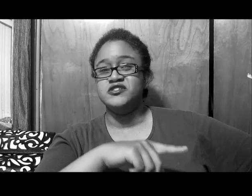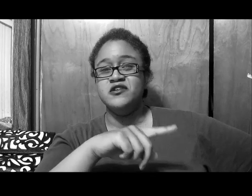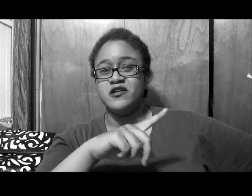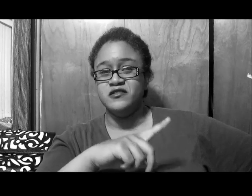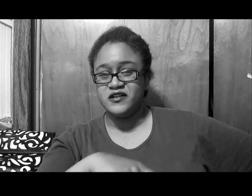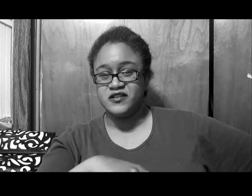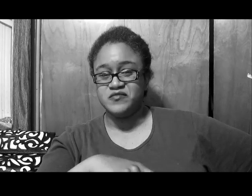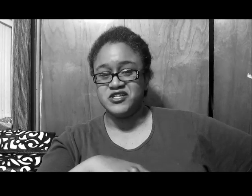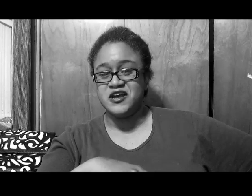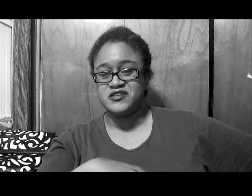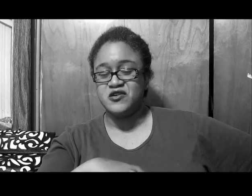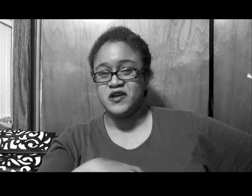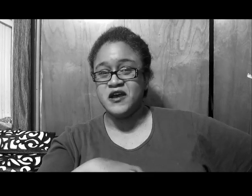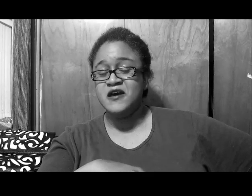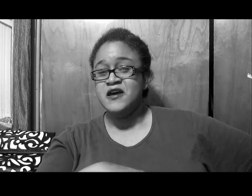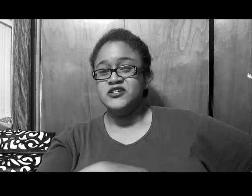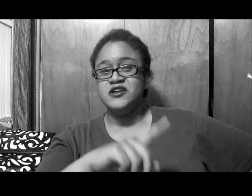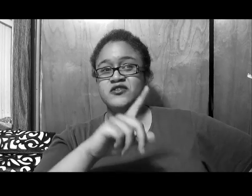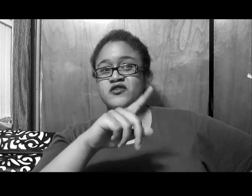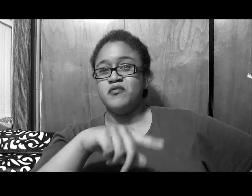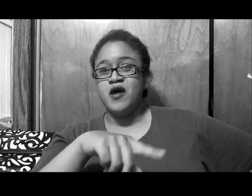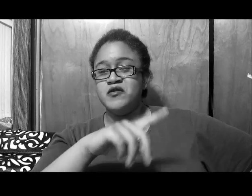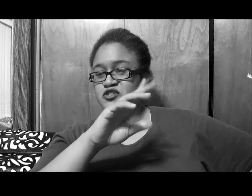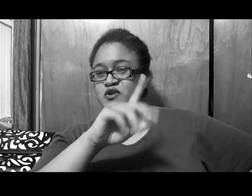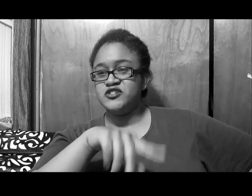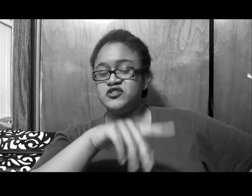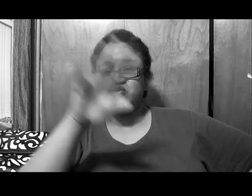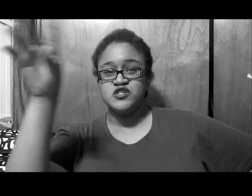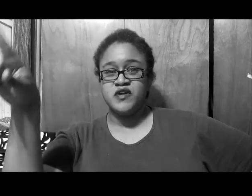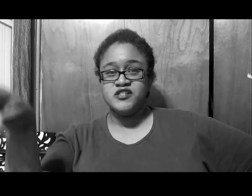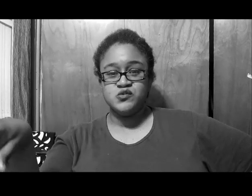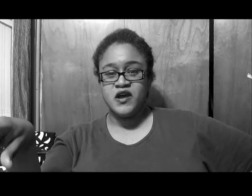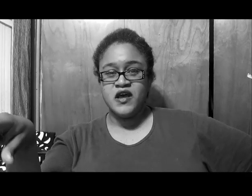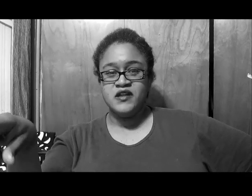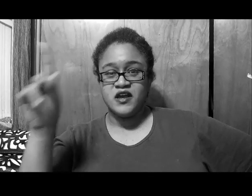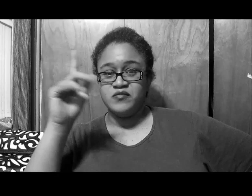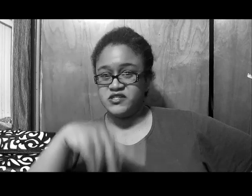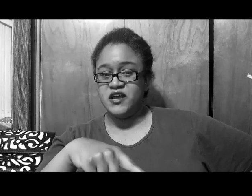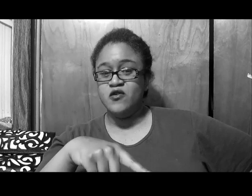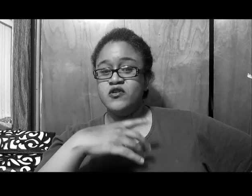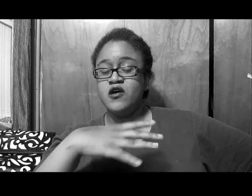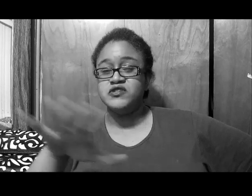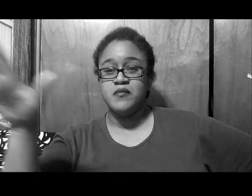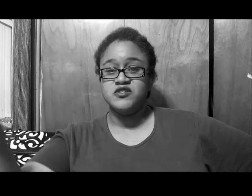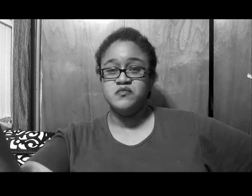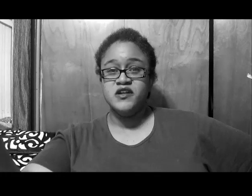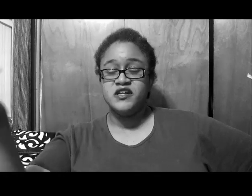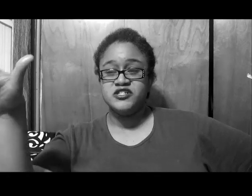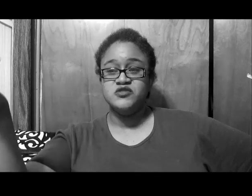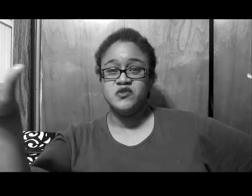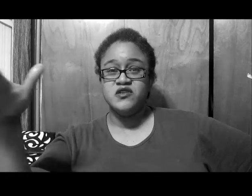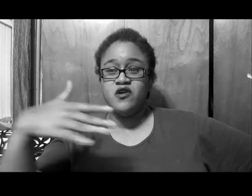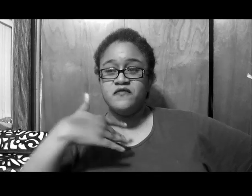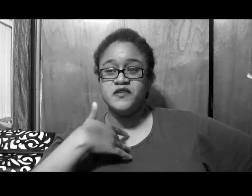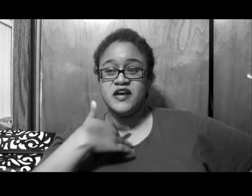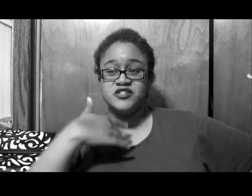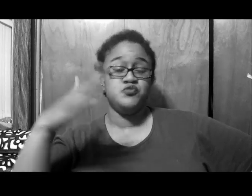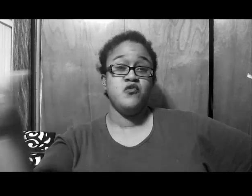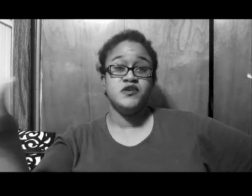still collected them checks, okay, shit, you could probably switch, switch places with Andy, I'm just saying, who knows how much money that she's really worth, and that's just what we